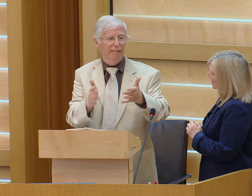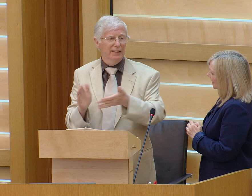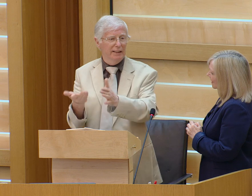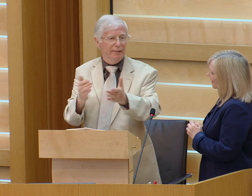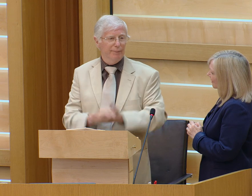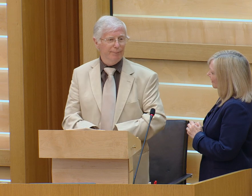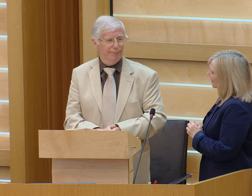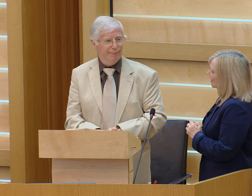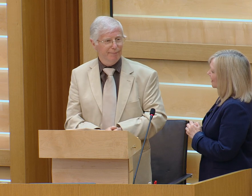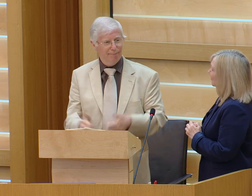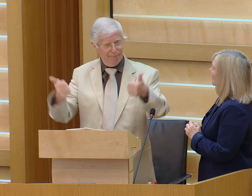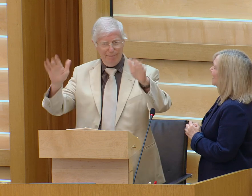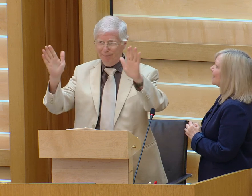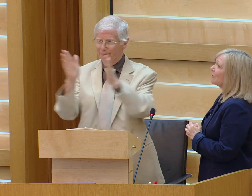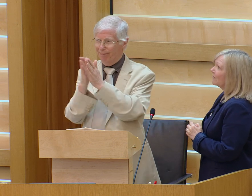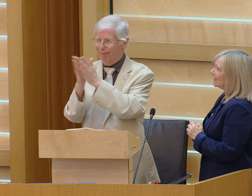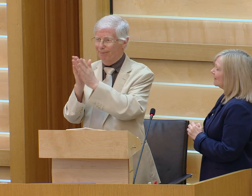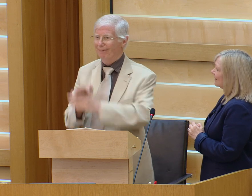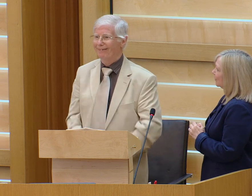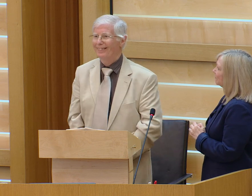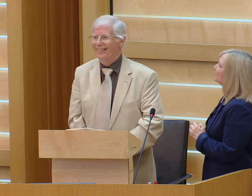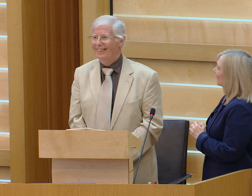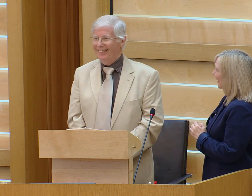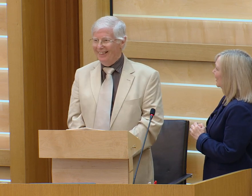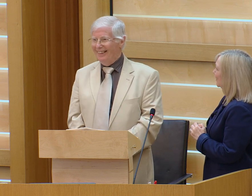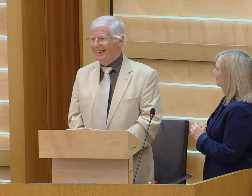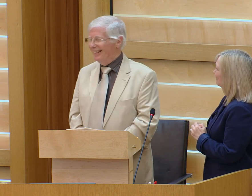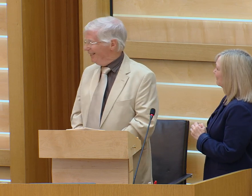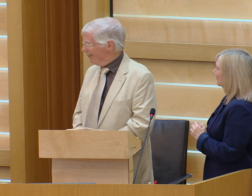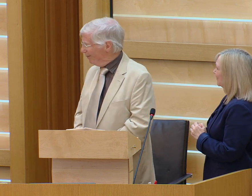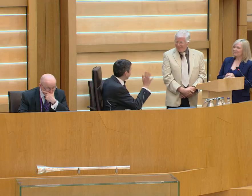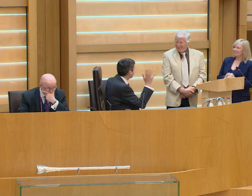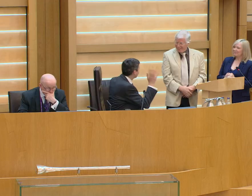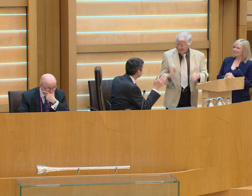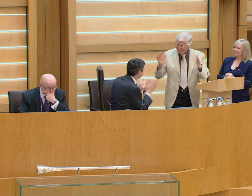equal access to services that are vital thank you